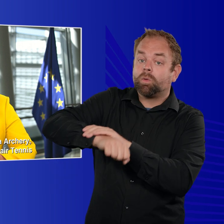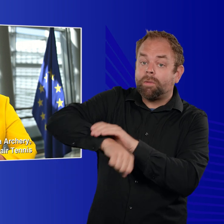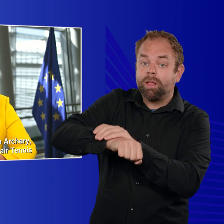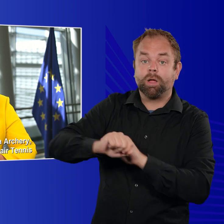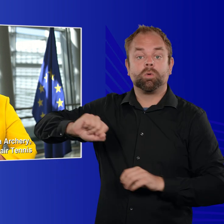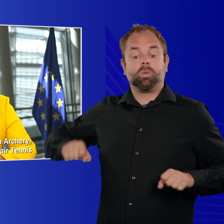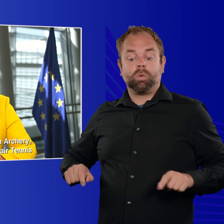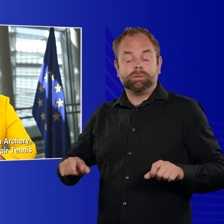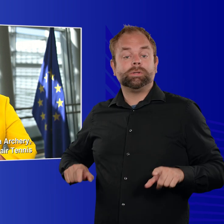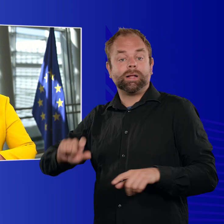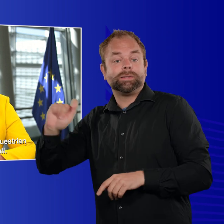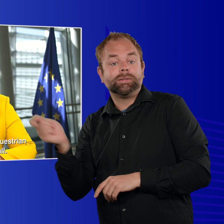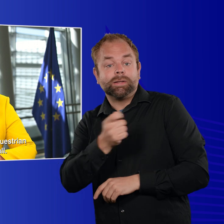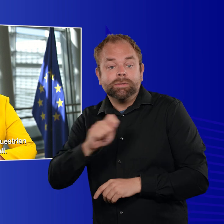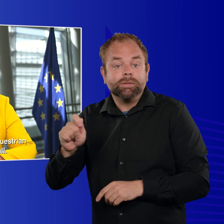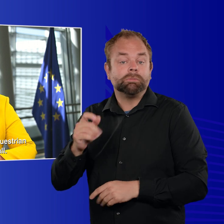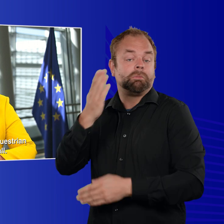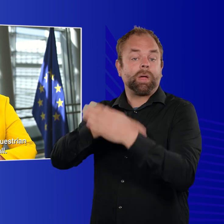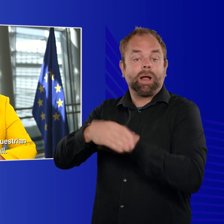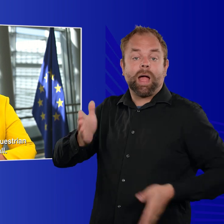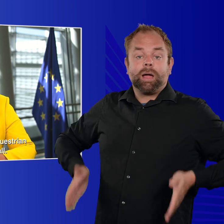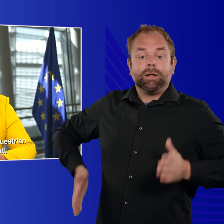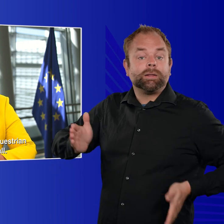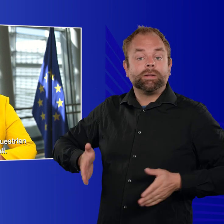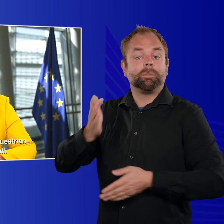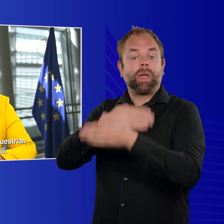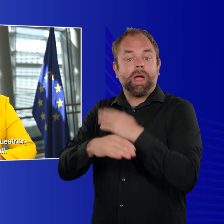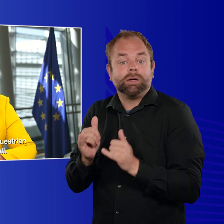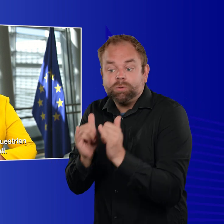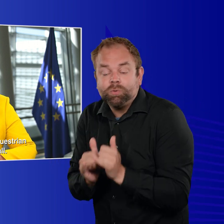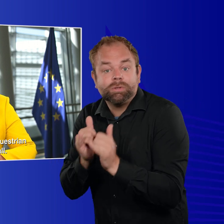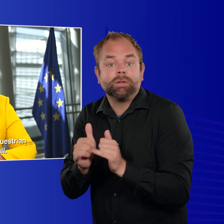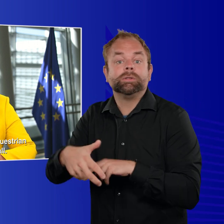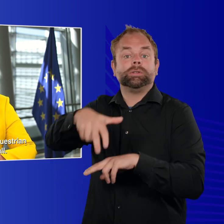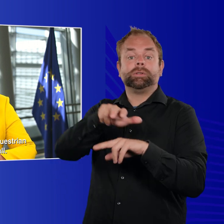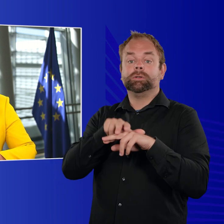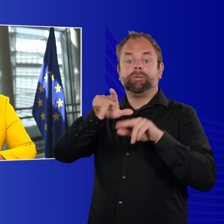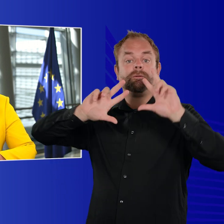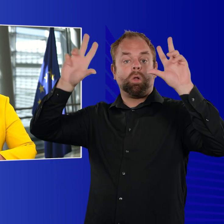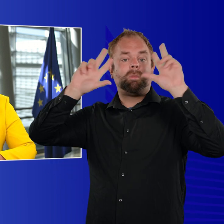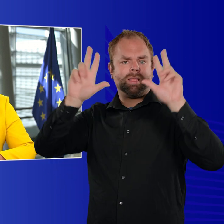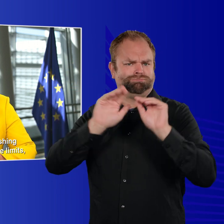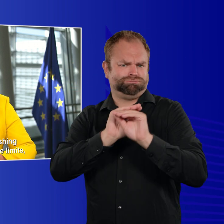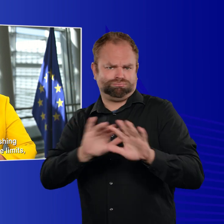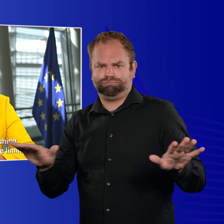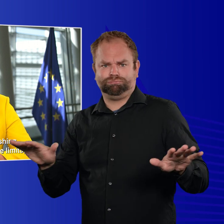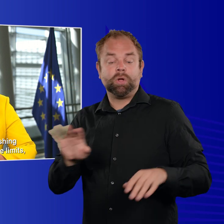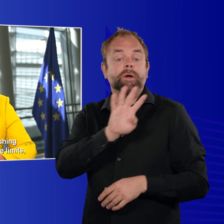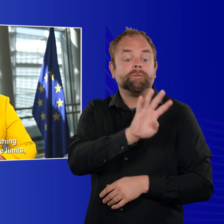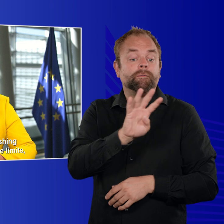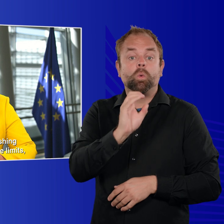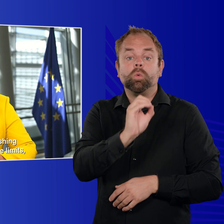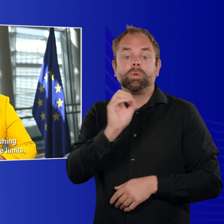and wheelchair tennis to para athletics, para equestrian and sitting volleyball. With 4